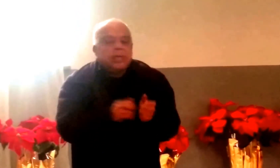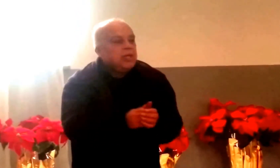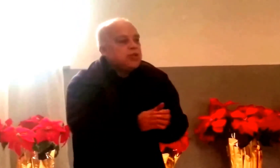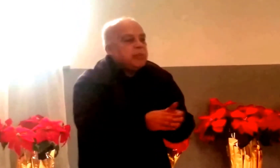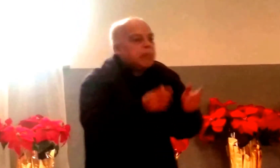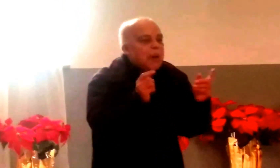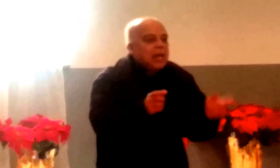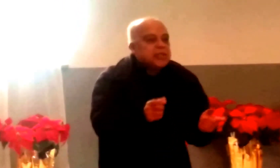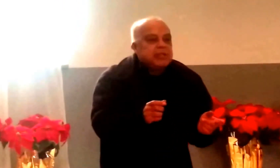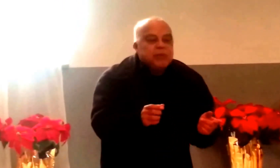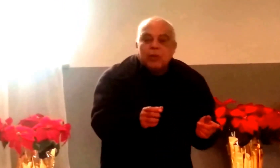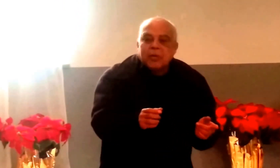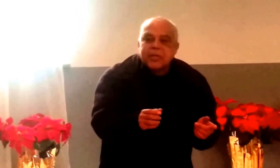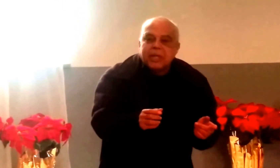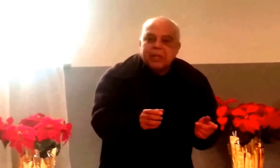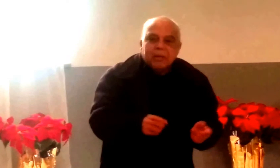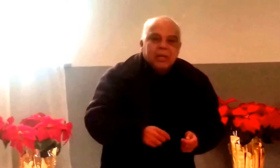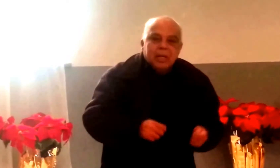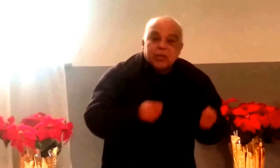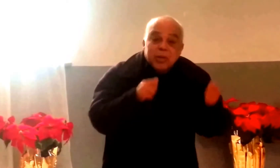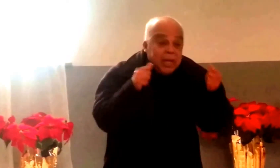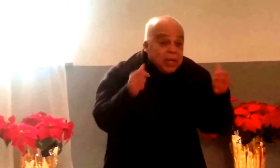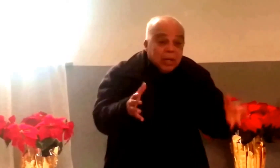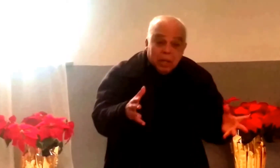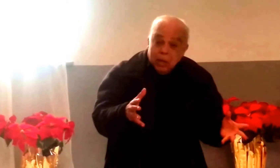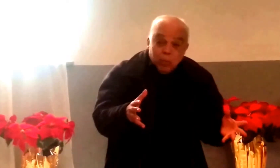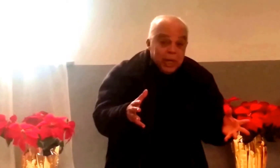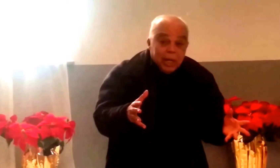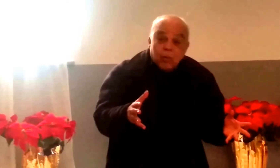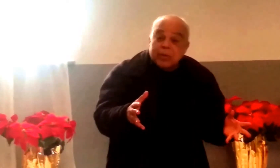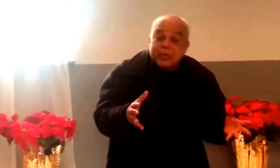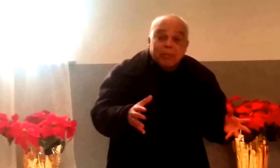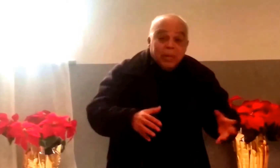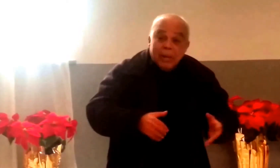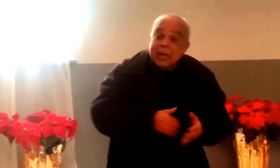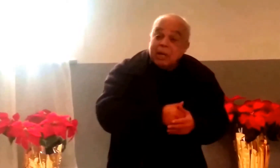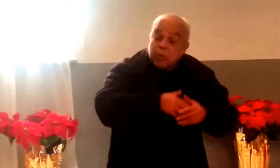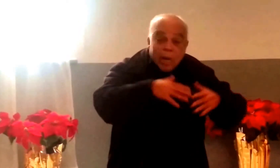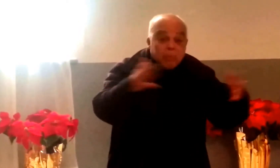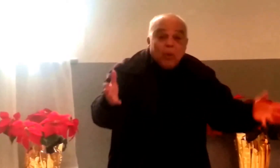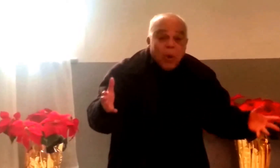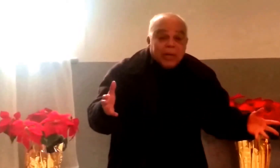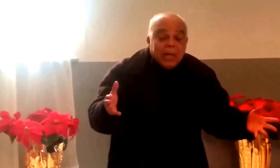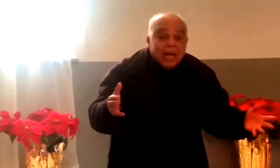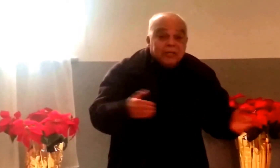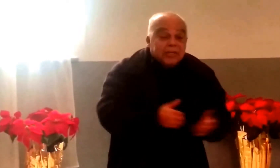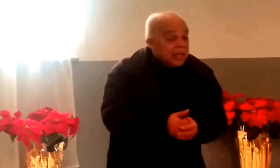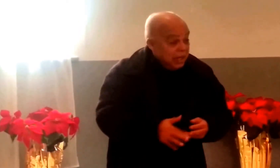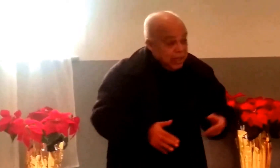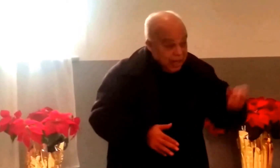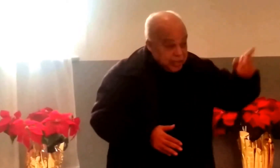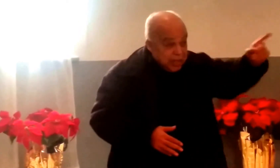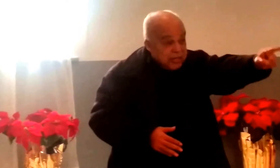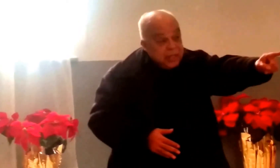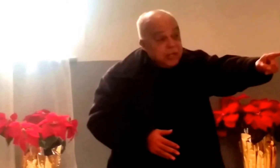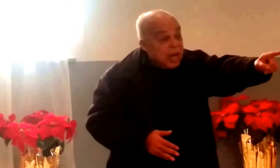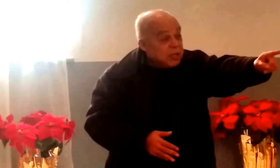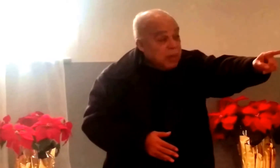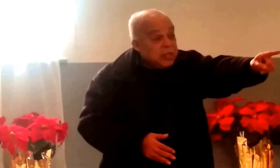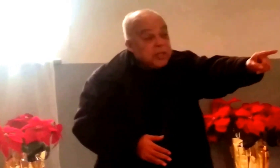should be a policy in New York City. So you're here, we're here with some incredible organizers. I see the jobs managers